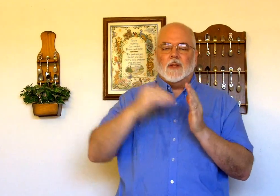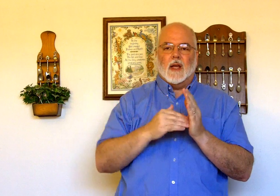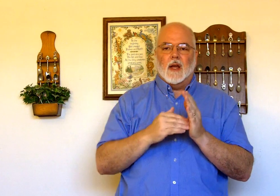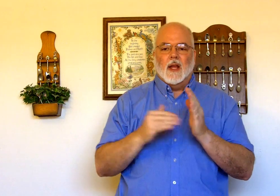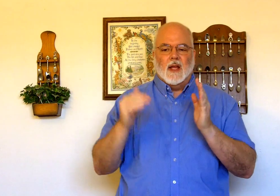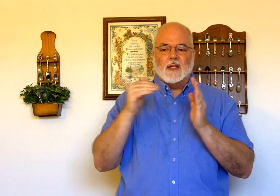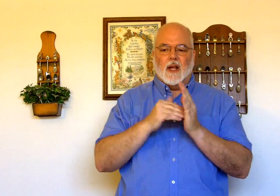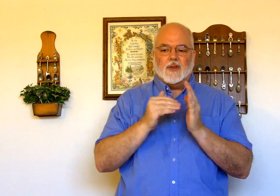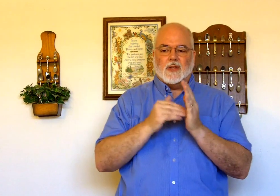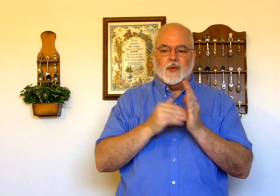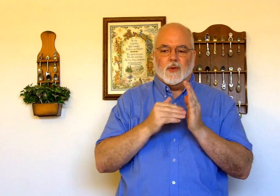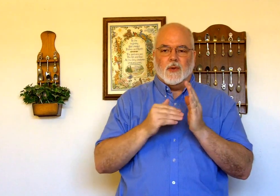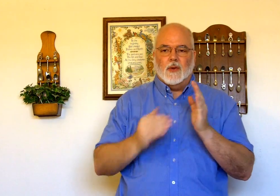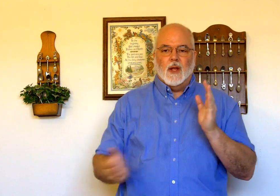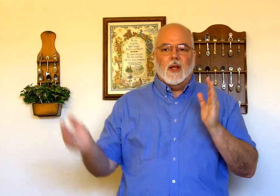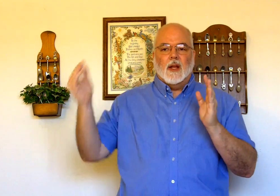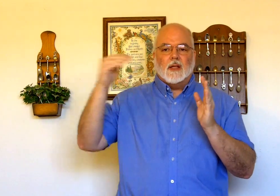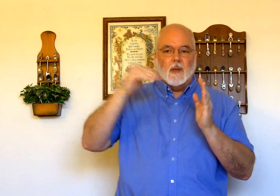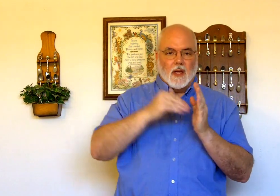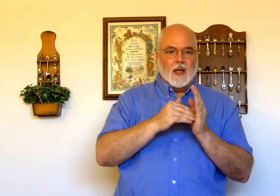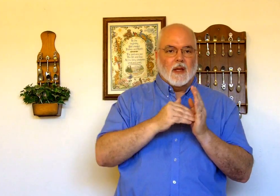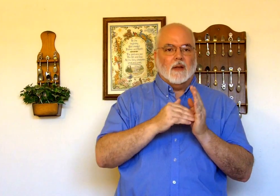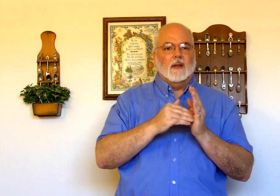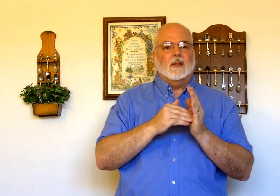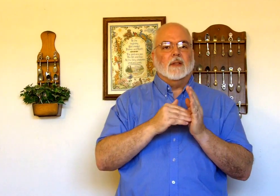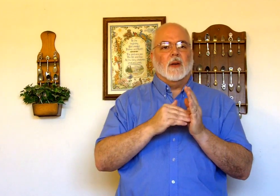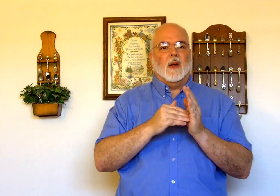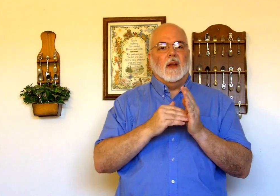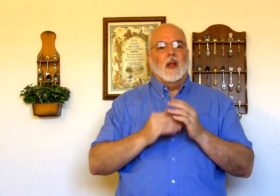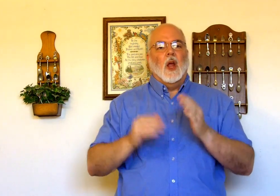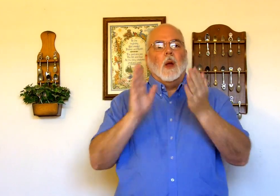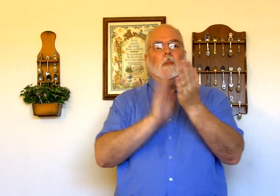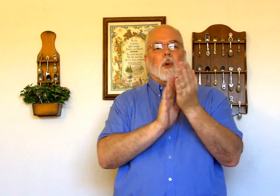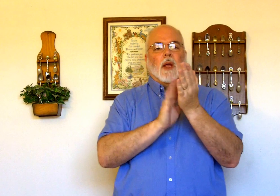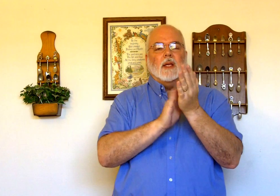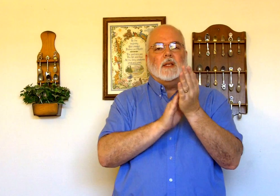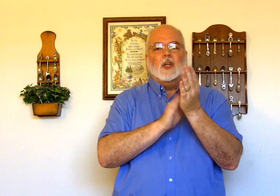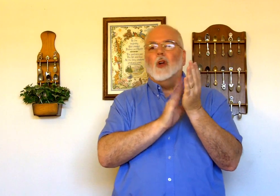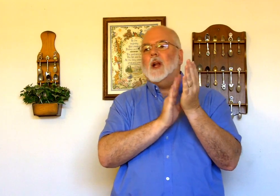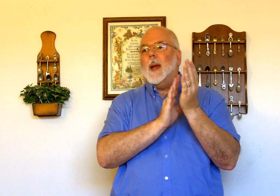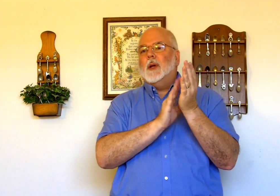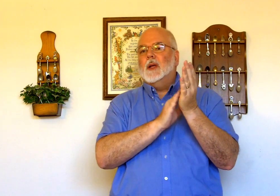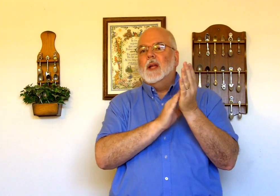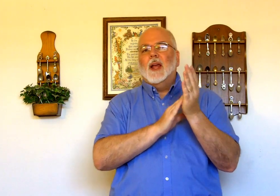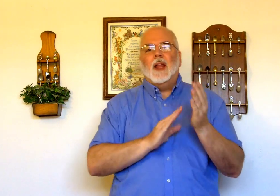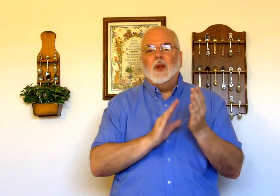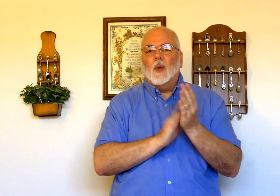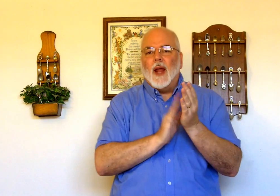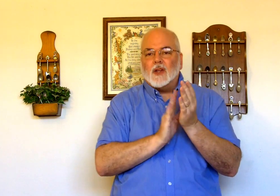the sign it's not just it's coming again all right praise golf clap and you don't actually